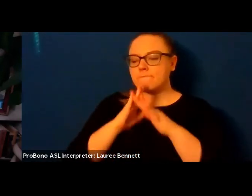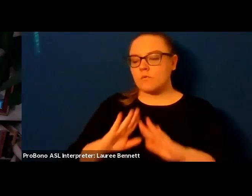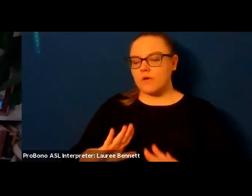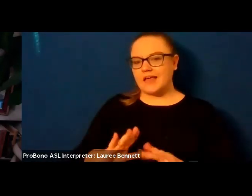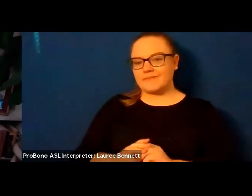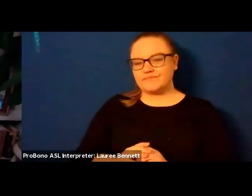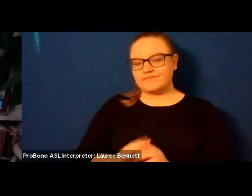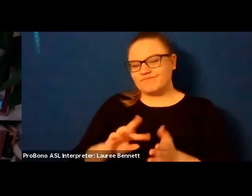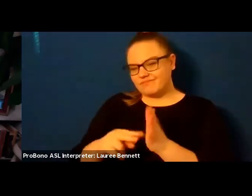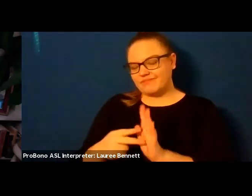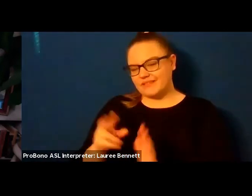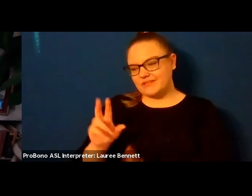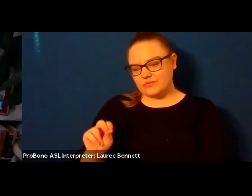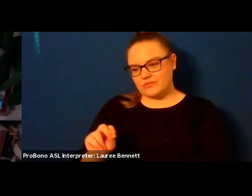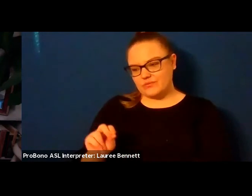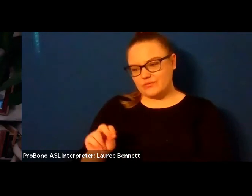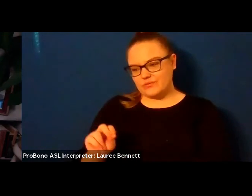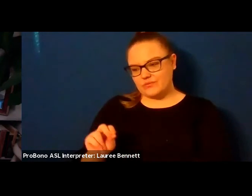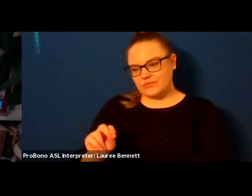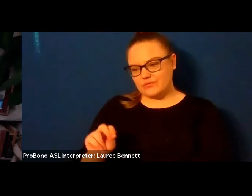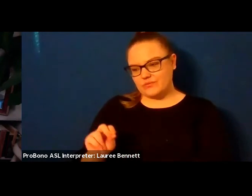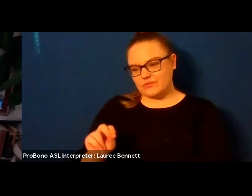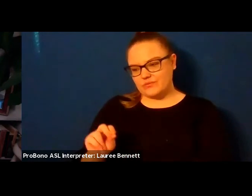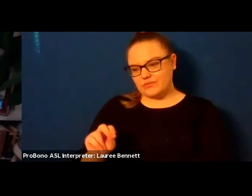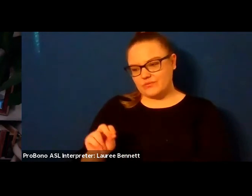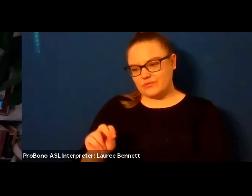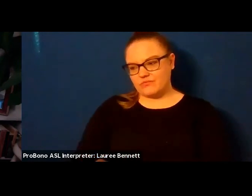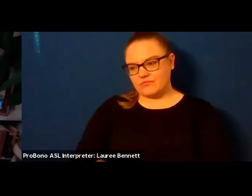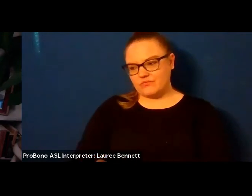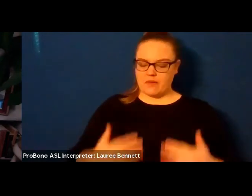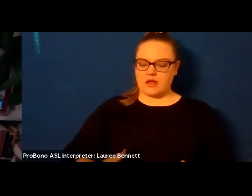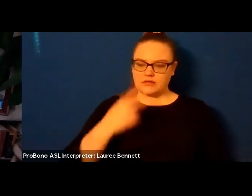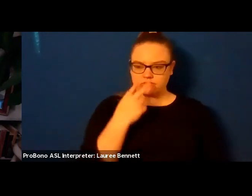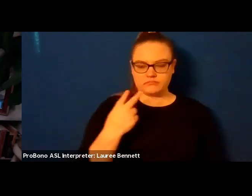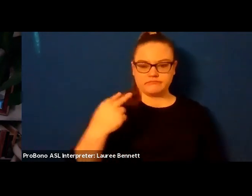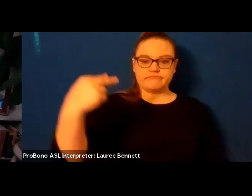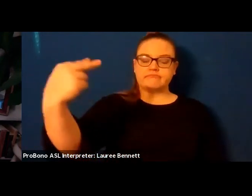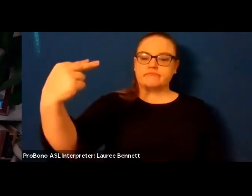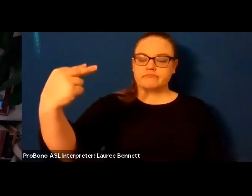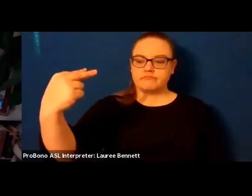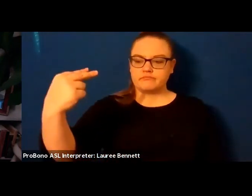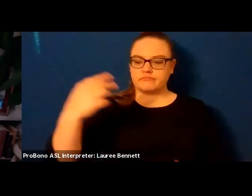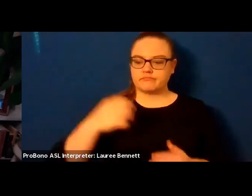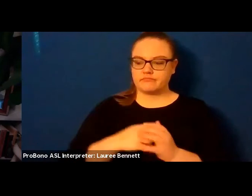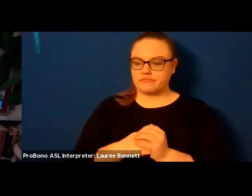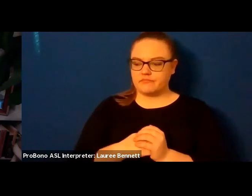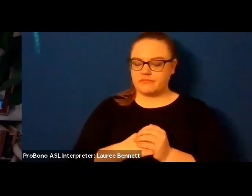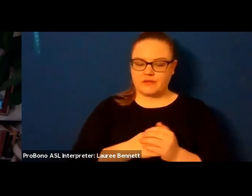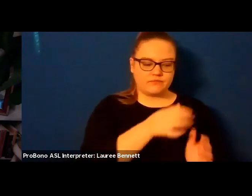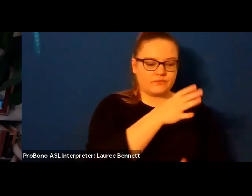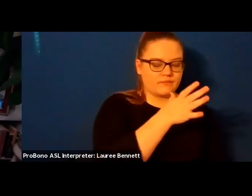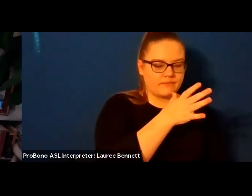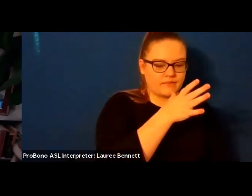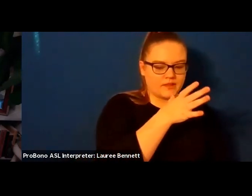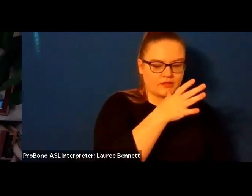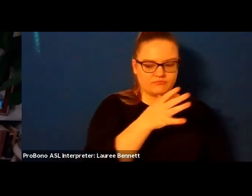dim house of your body body for years at the blurred threshold between mother and creature where at night